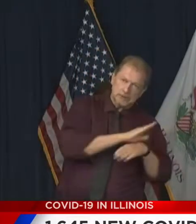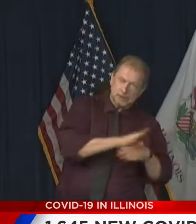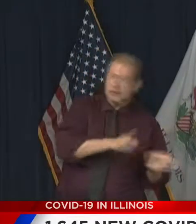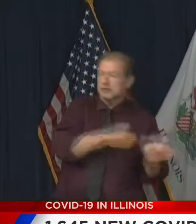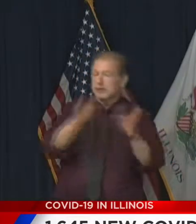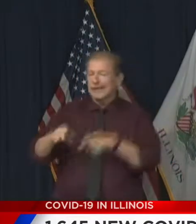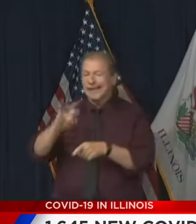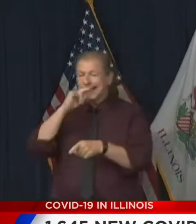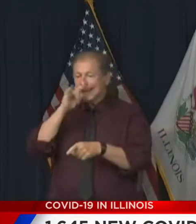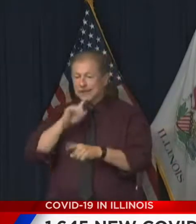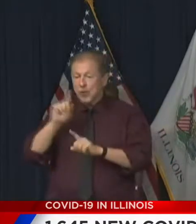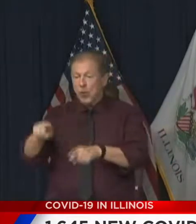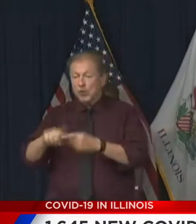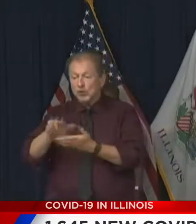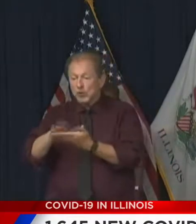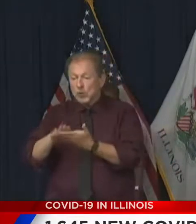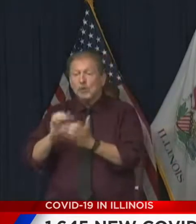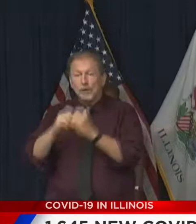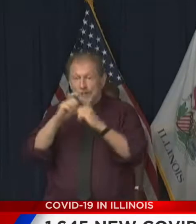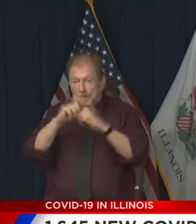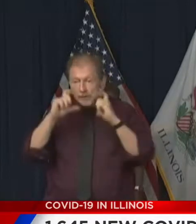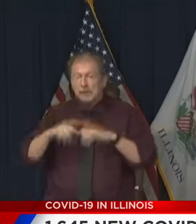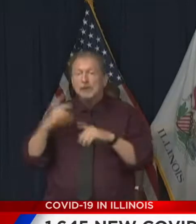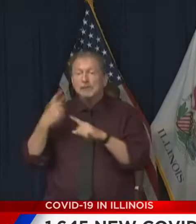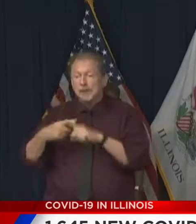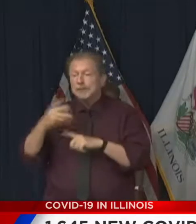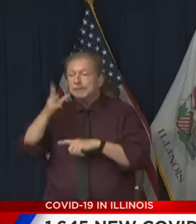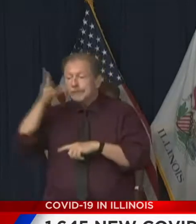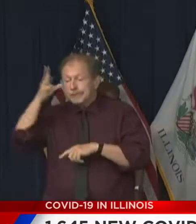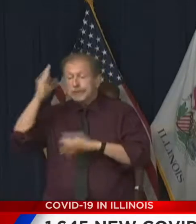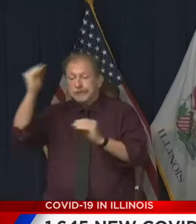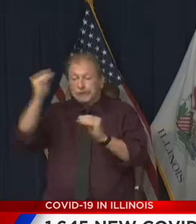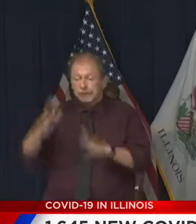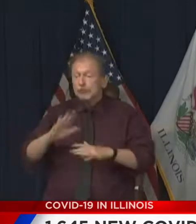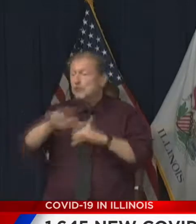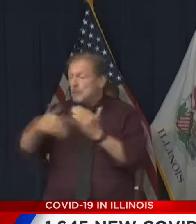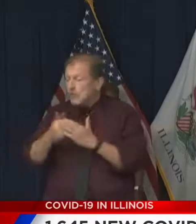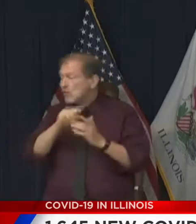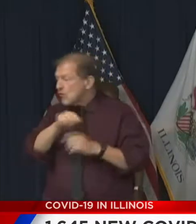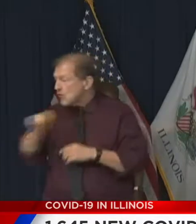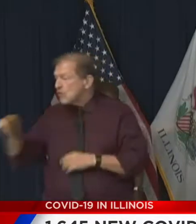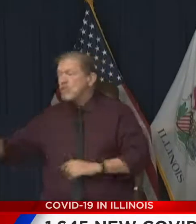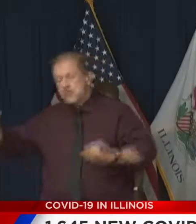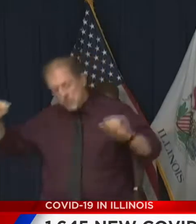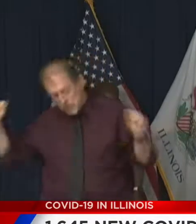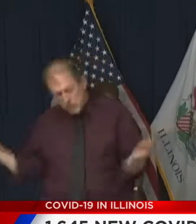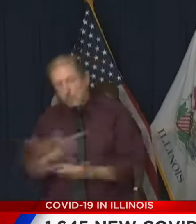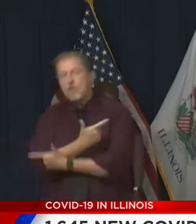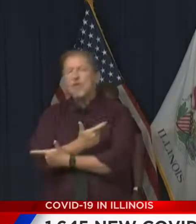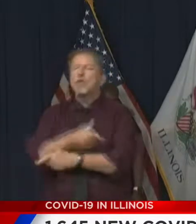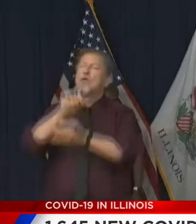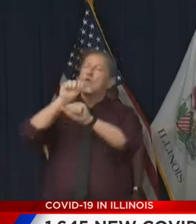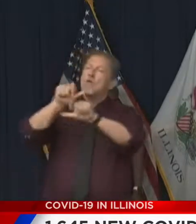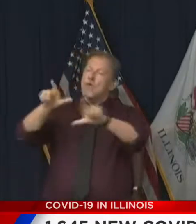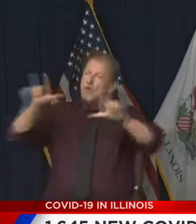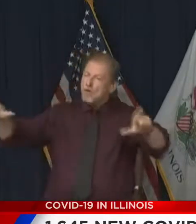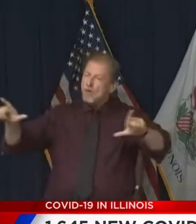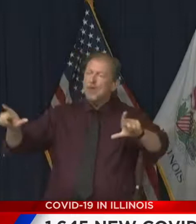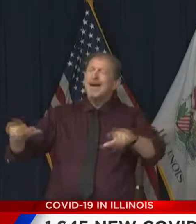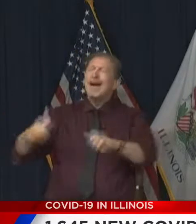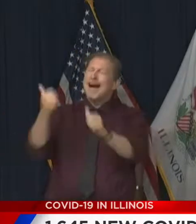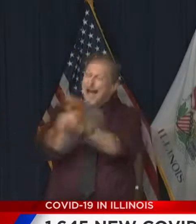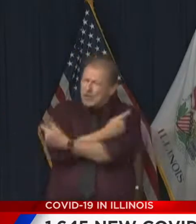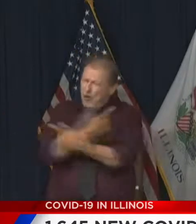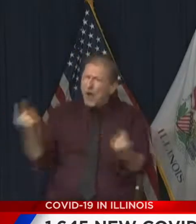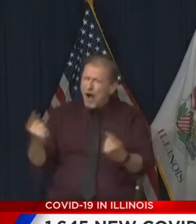to school, parents, teachers, paraprofessionals, and so on, that everybody wear a mask and maintain social distance. Because we can